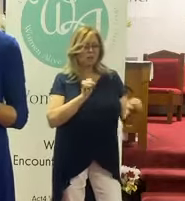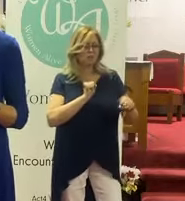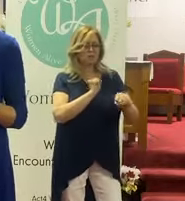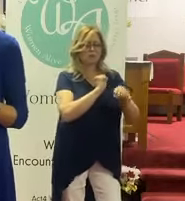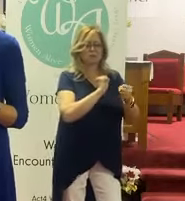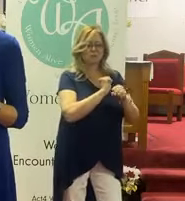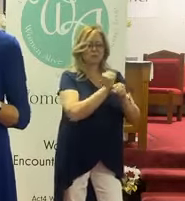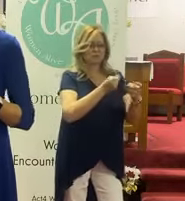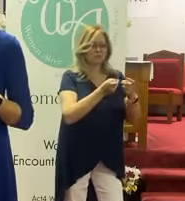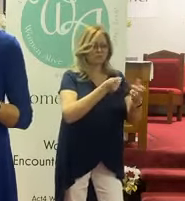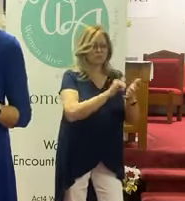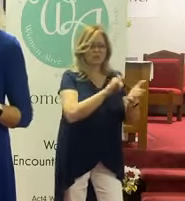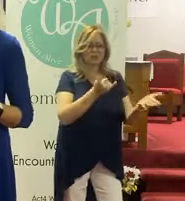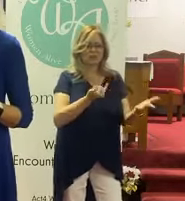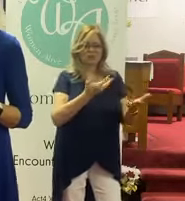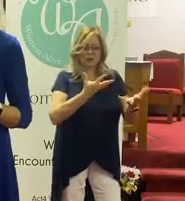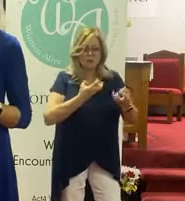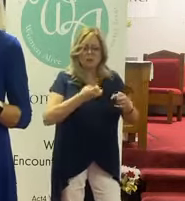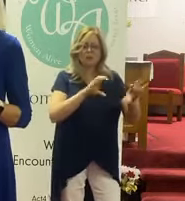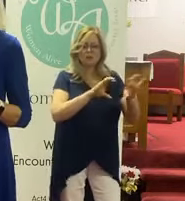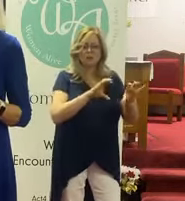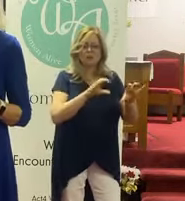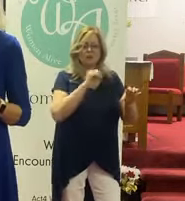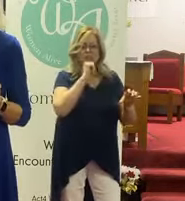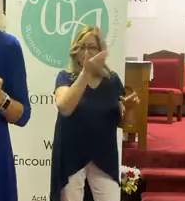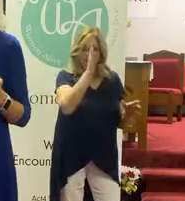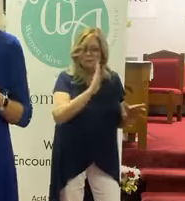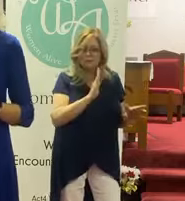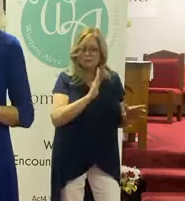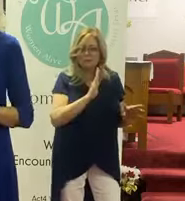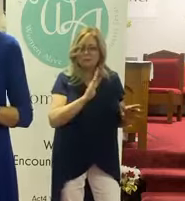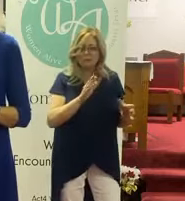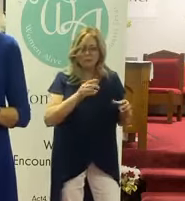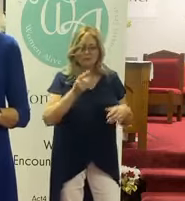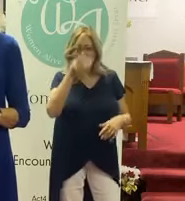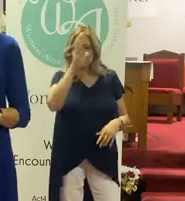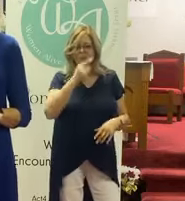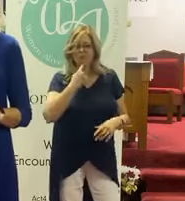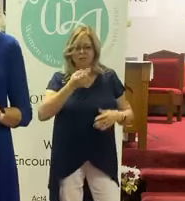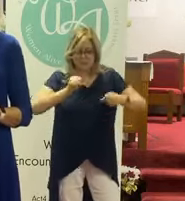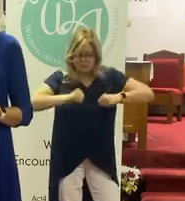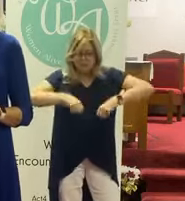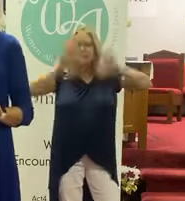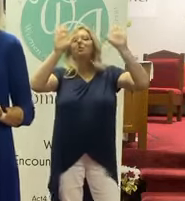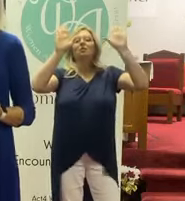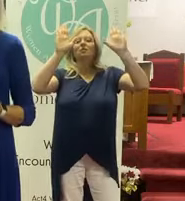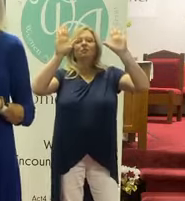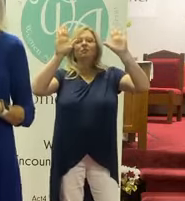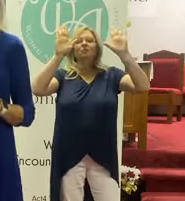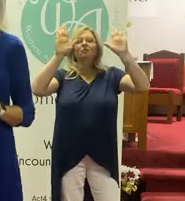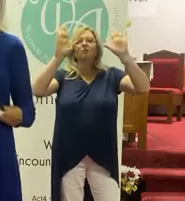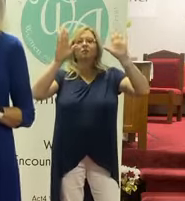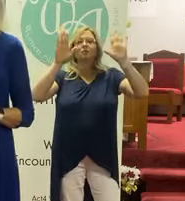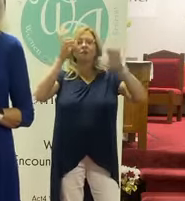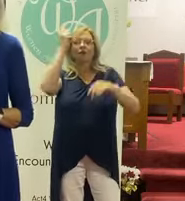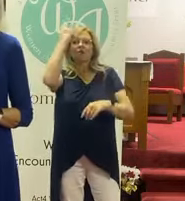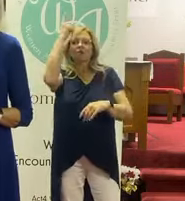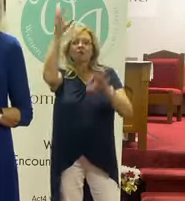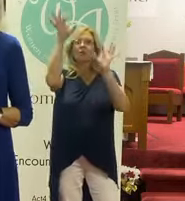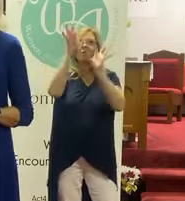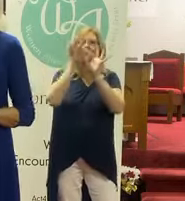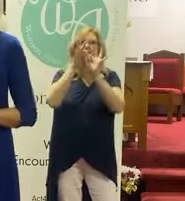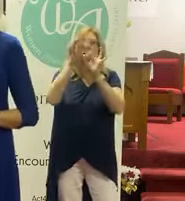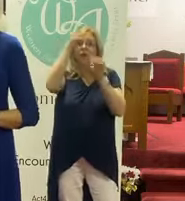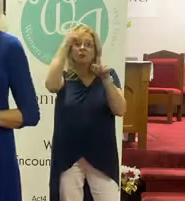the wheel again. We want to drive. He says, give in to God. Come to terms with him